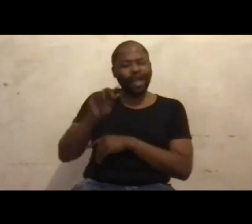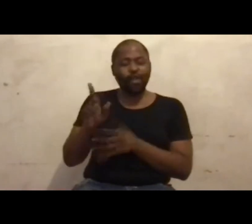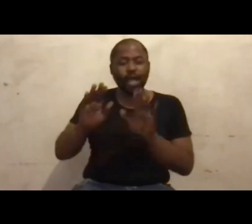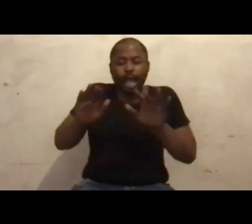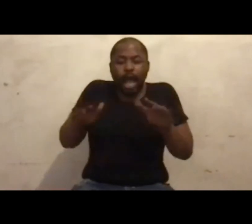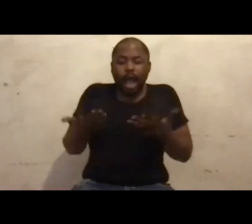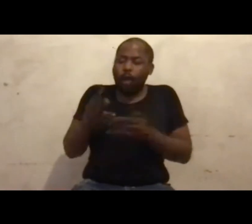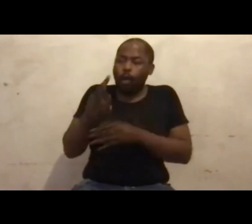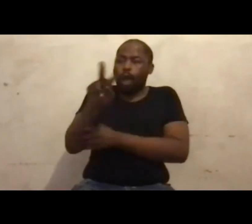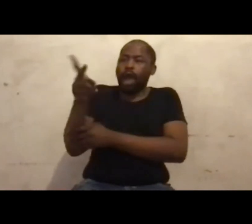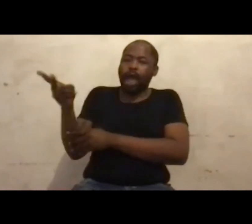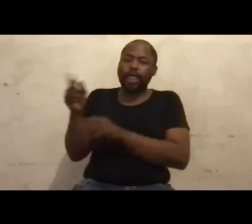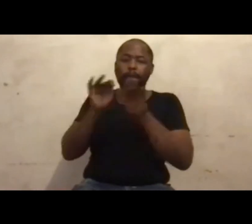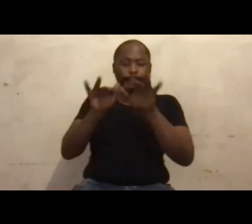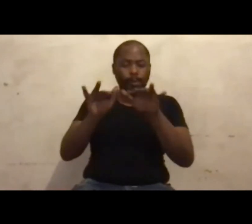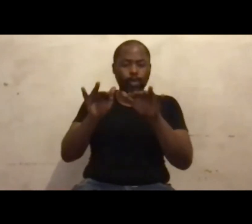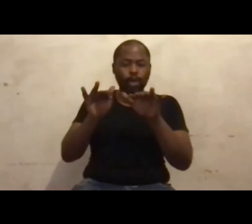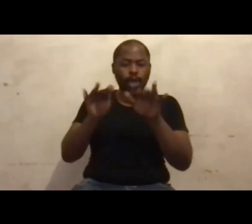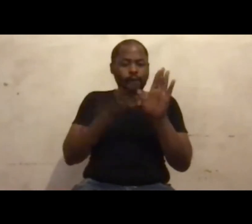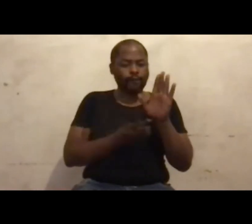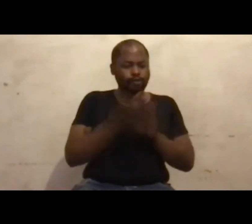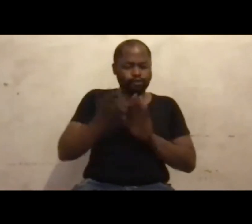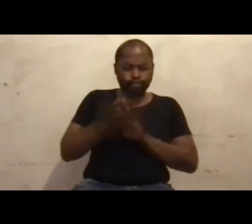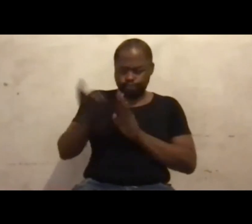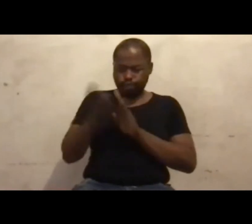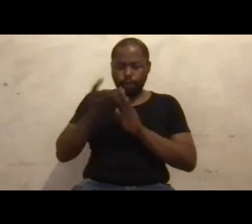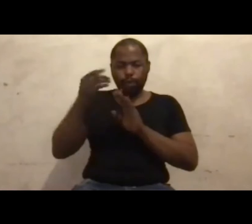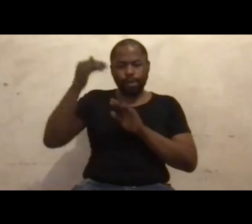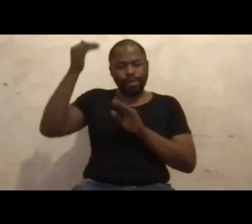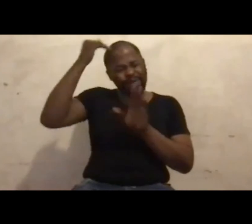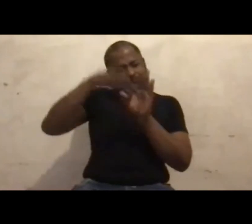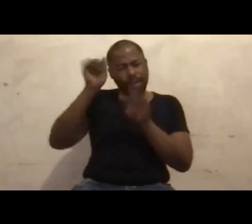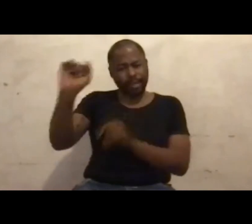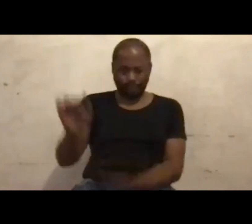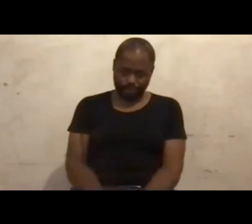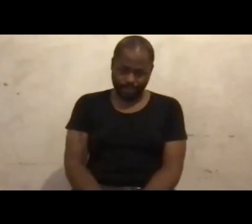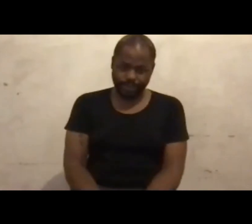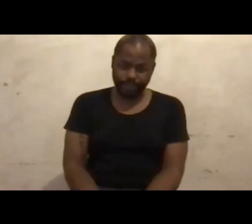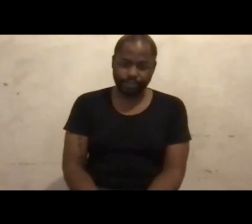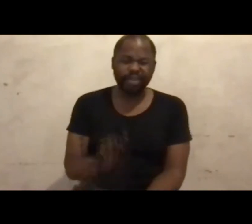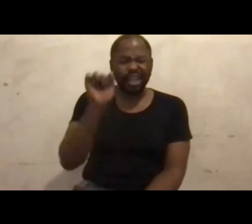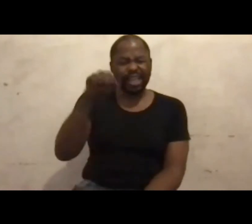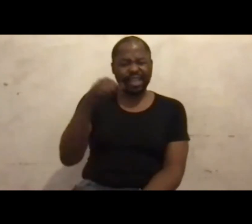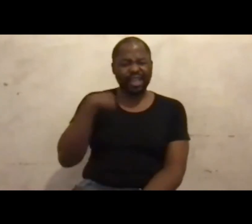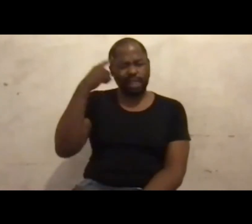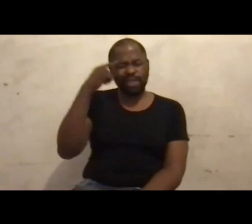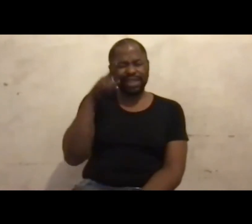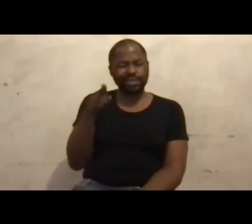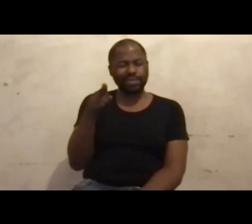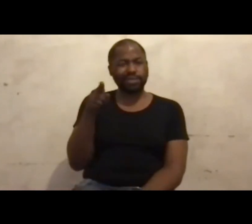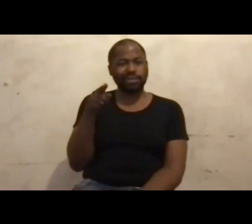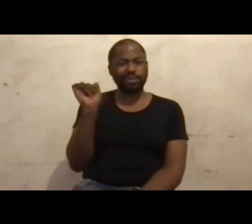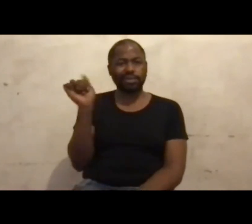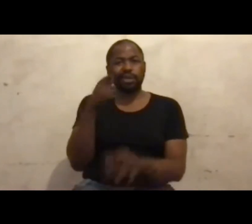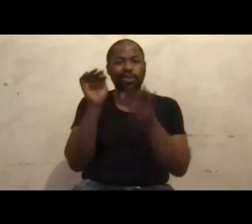have developed their own minds about what I do. Yes. I think it is the magic in that everybody whose